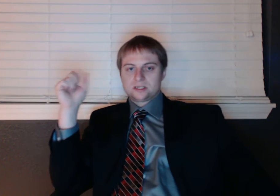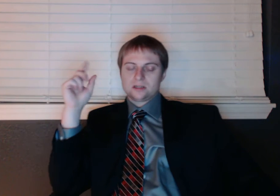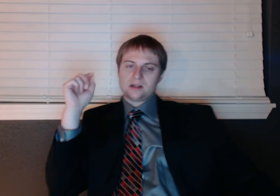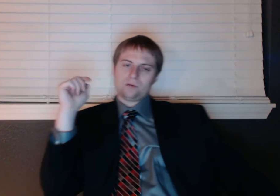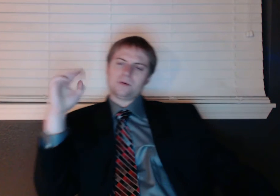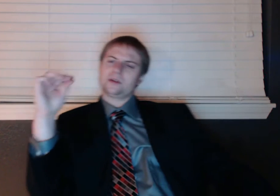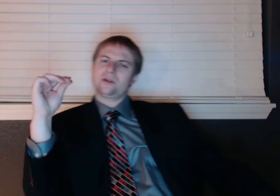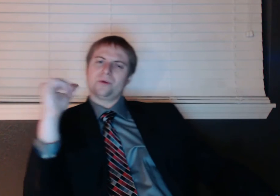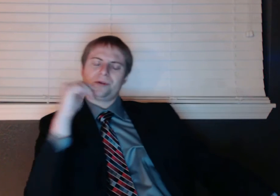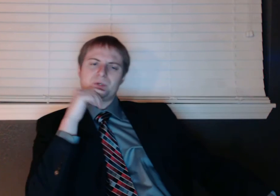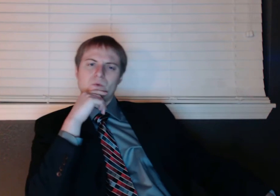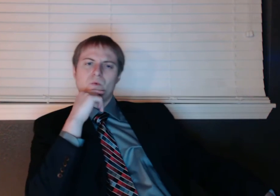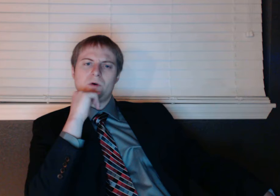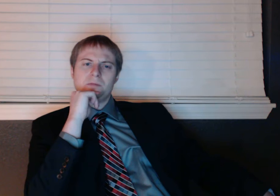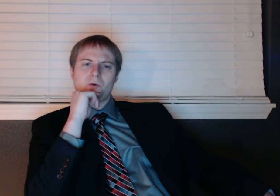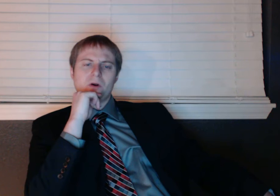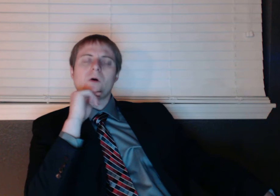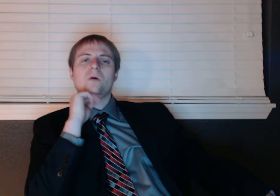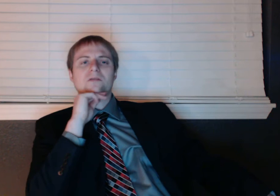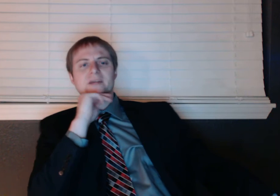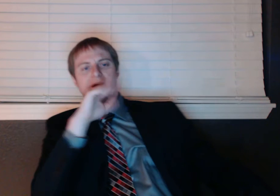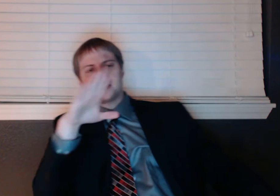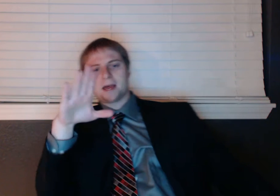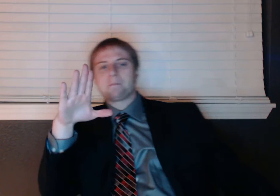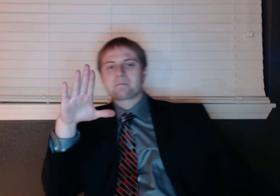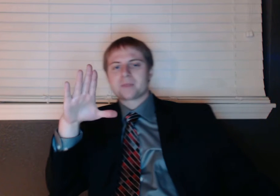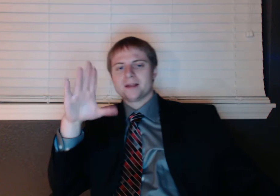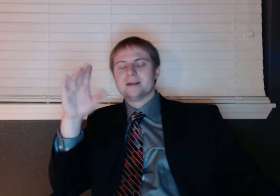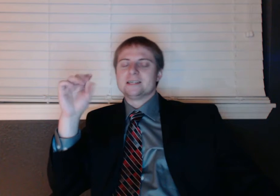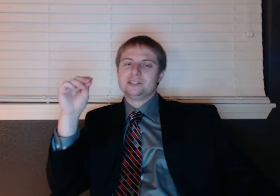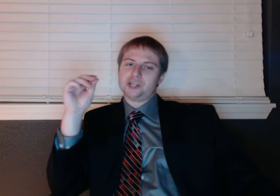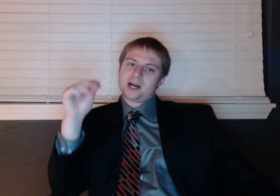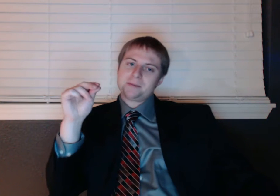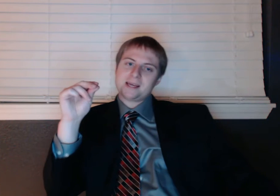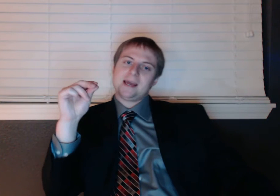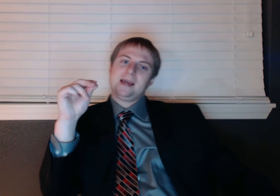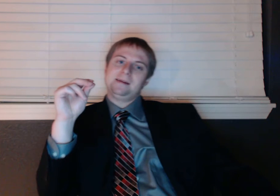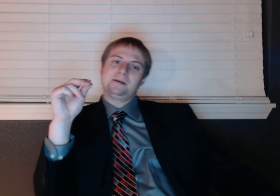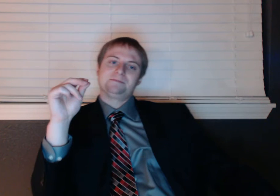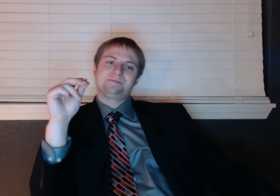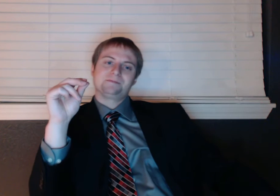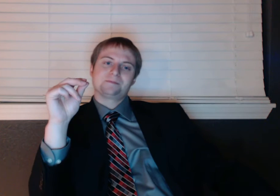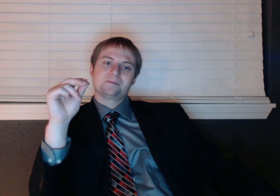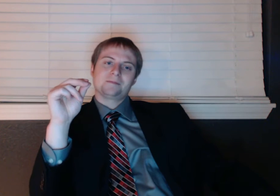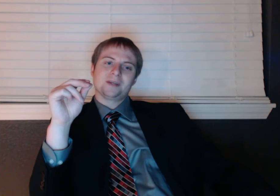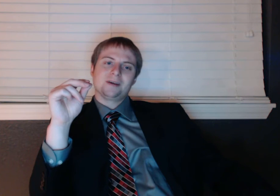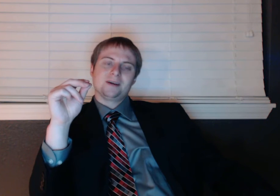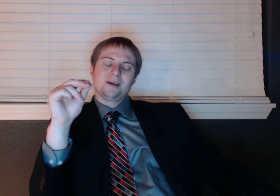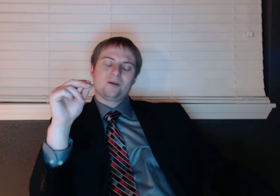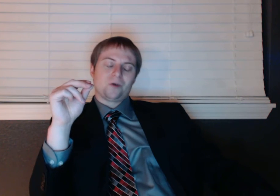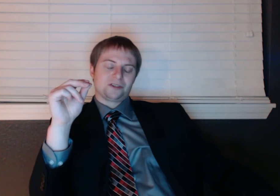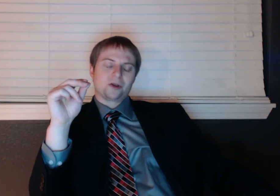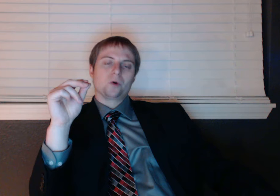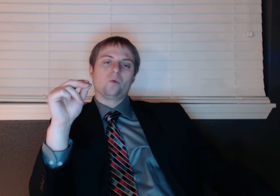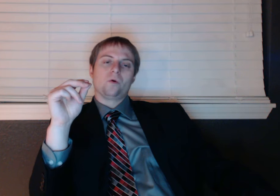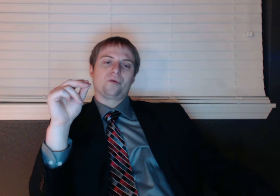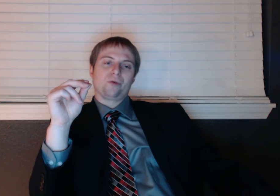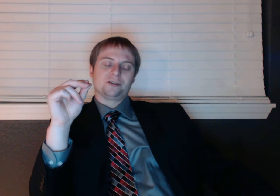And, what was the other one? There was one more. Oh, yeah, okay. John McCain wants to go to war with